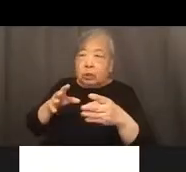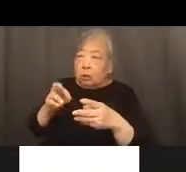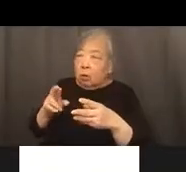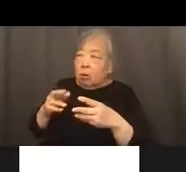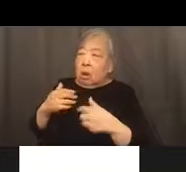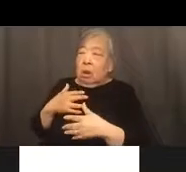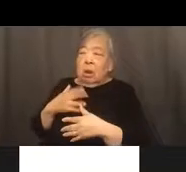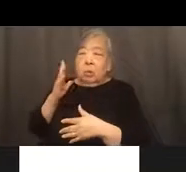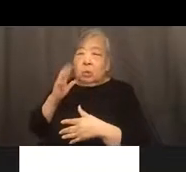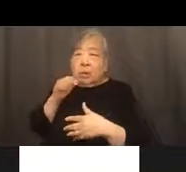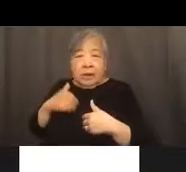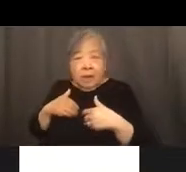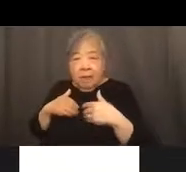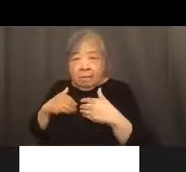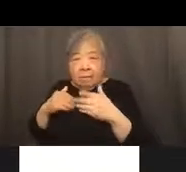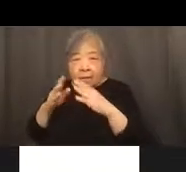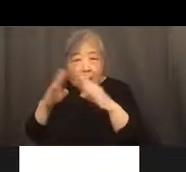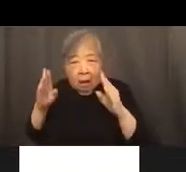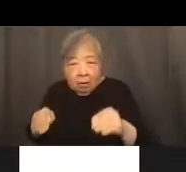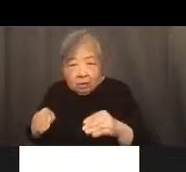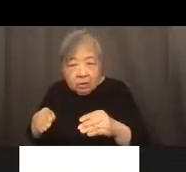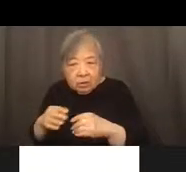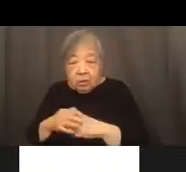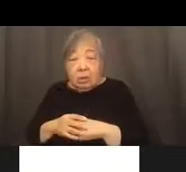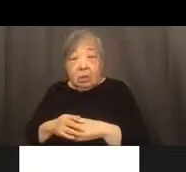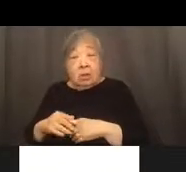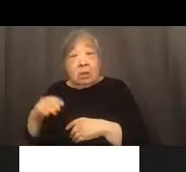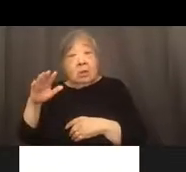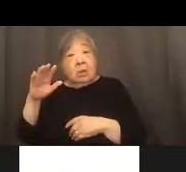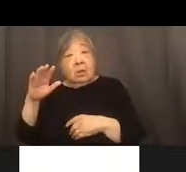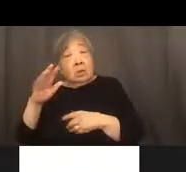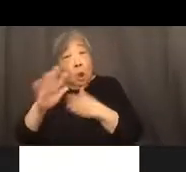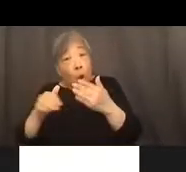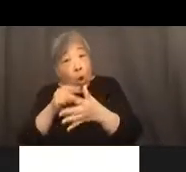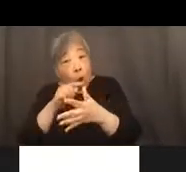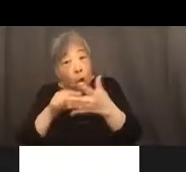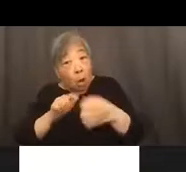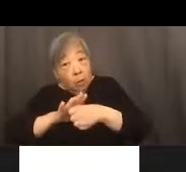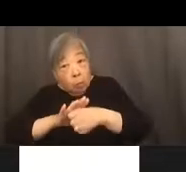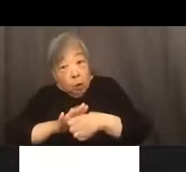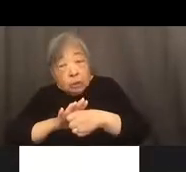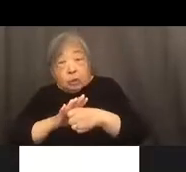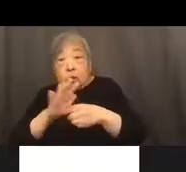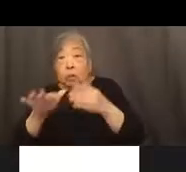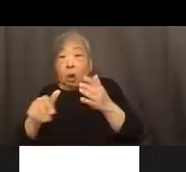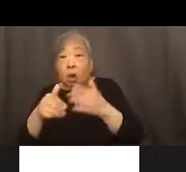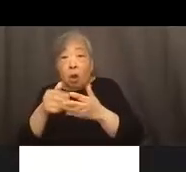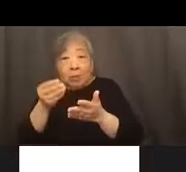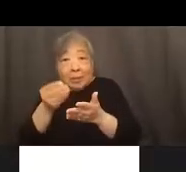So COVID exacerbates all of this, all of the pressures, all of the economic